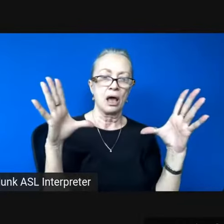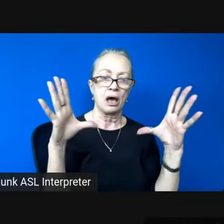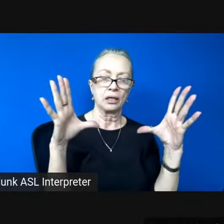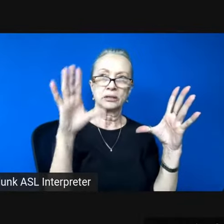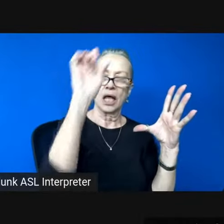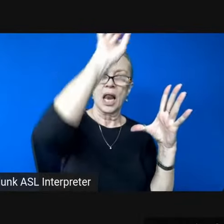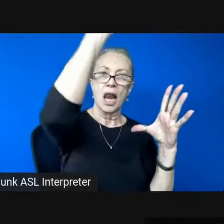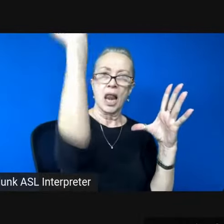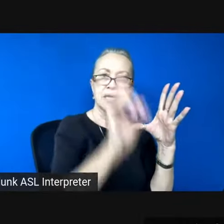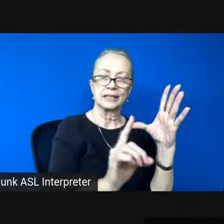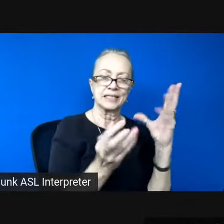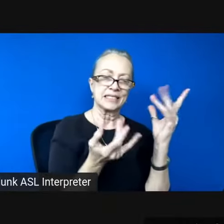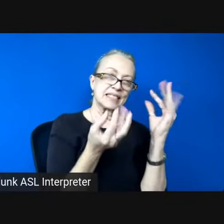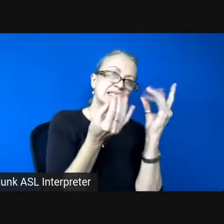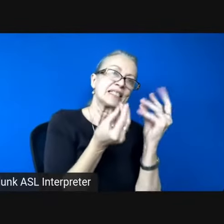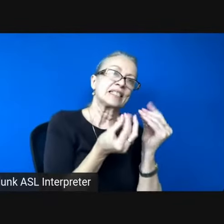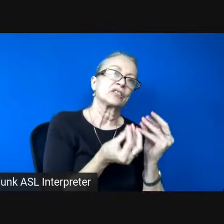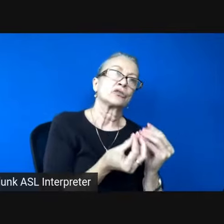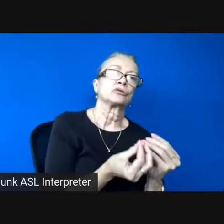sizzles to earth